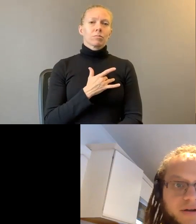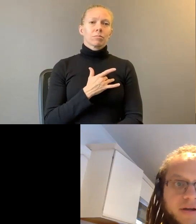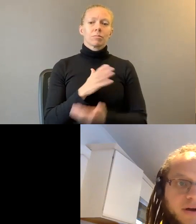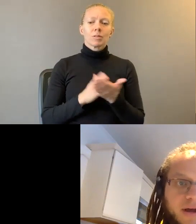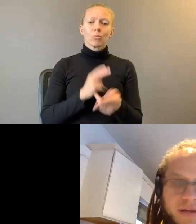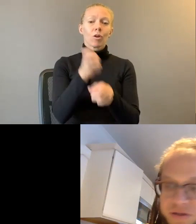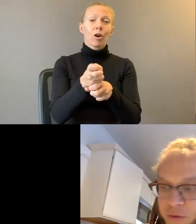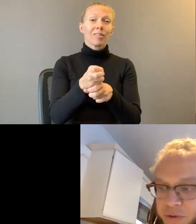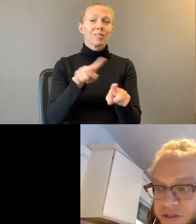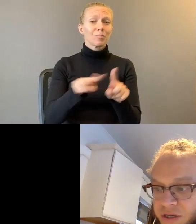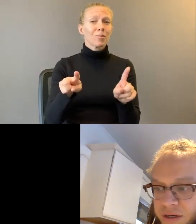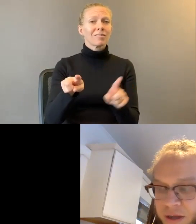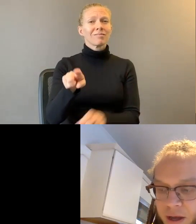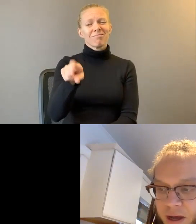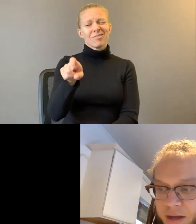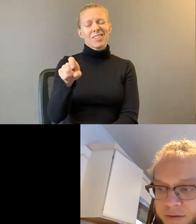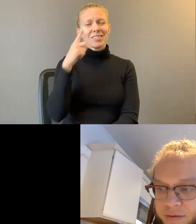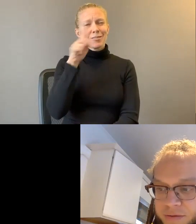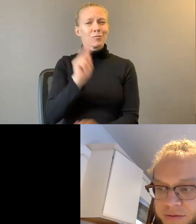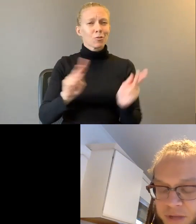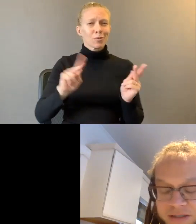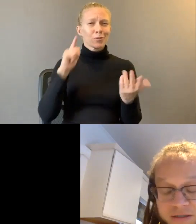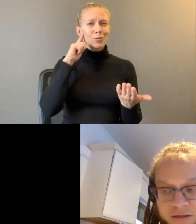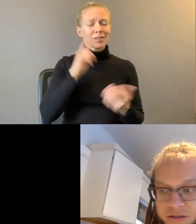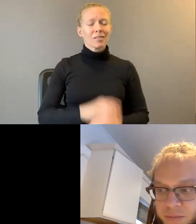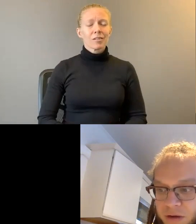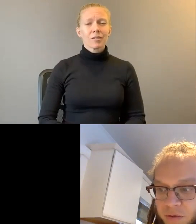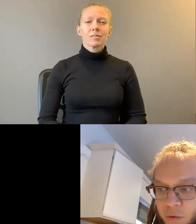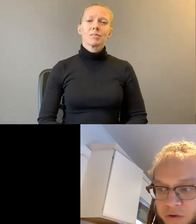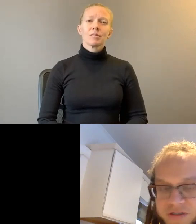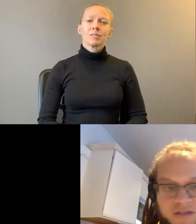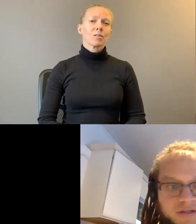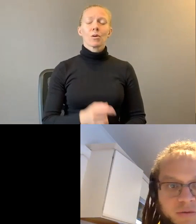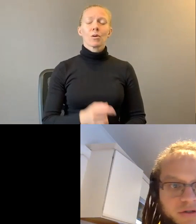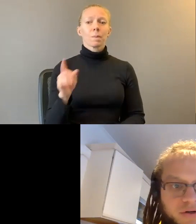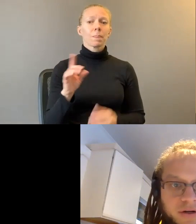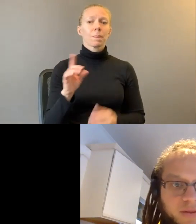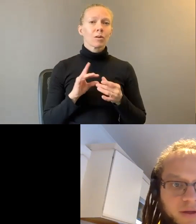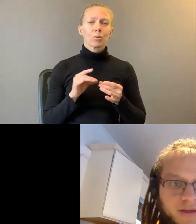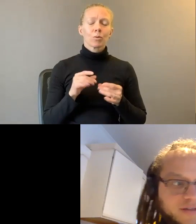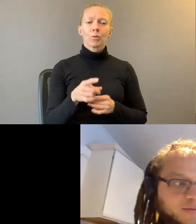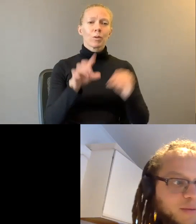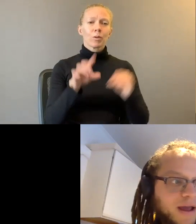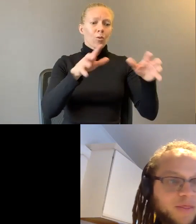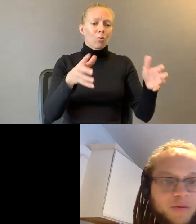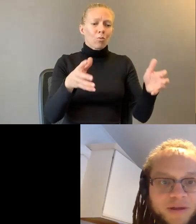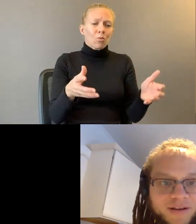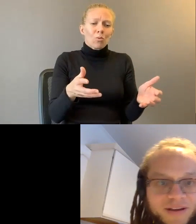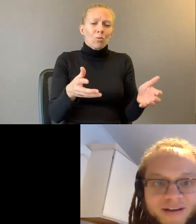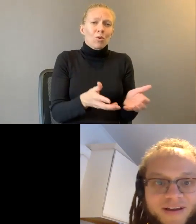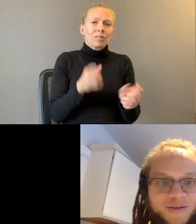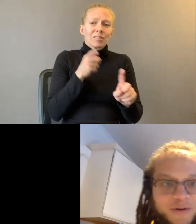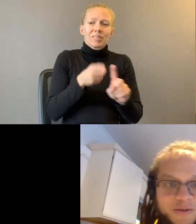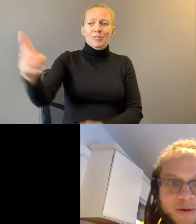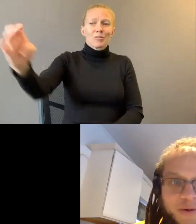necessary to hear. I so appreciate it. And some lines that jumped out are the world insists you return. I think that's going to be my anthem